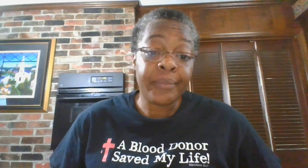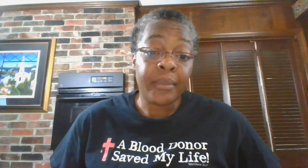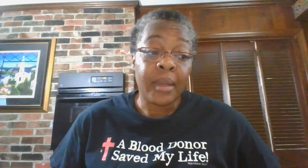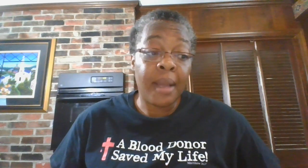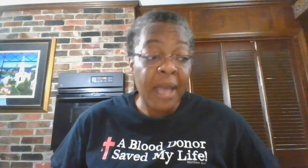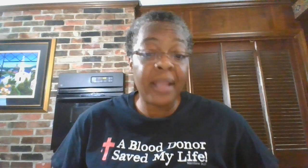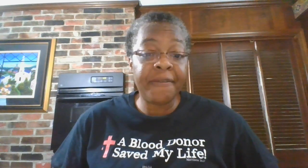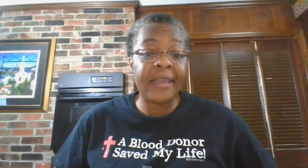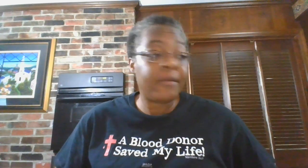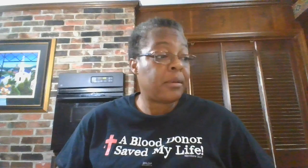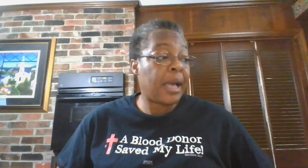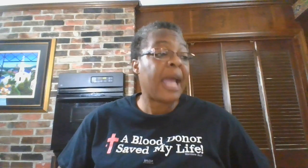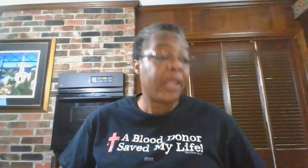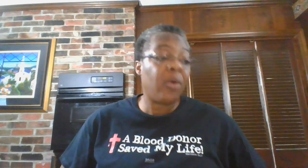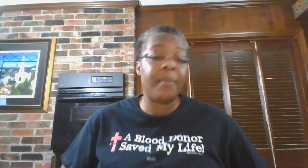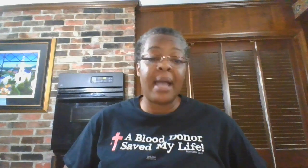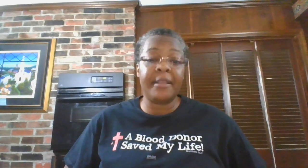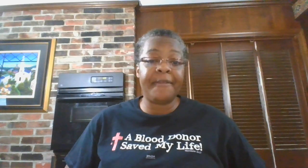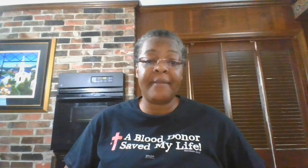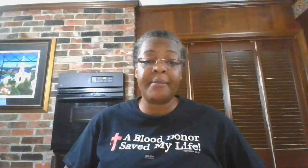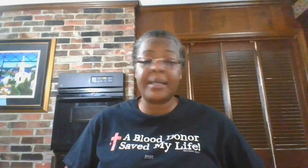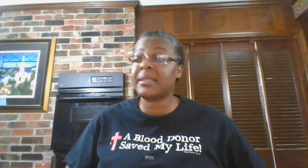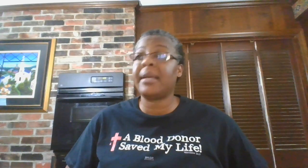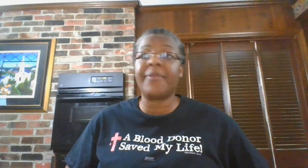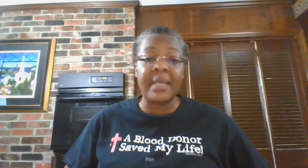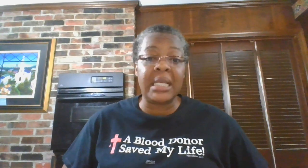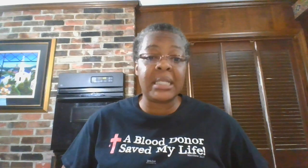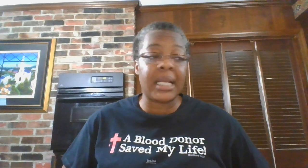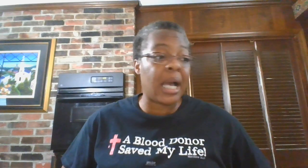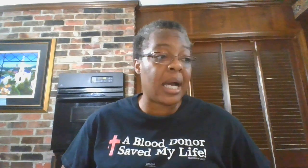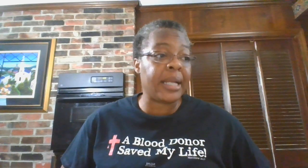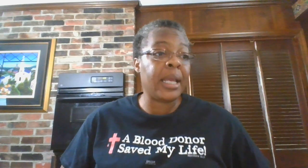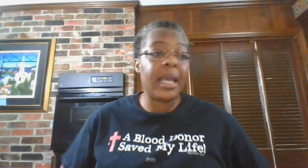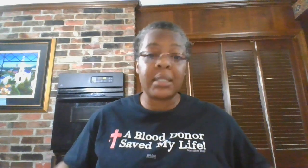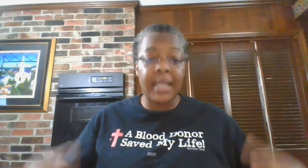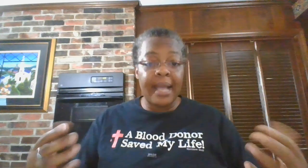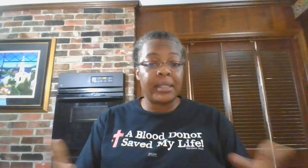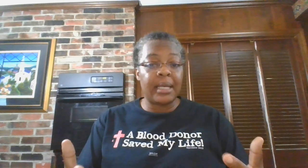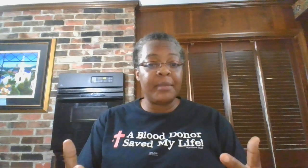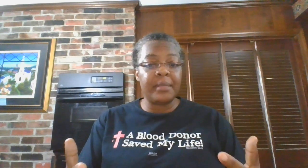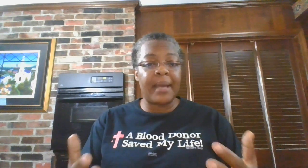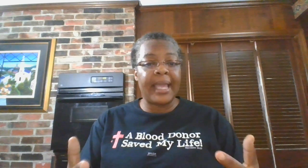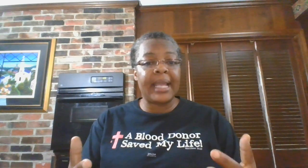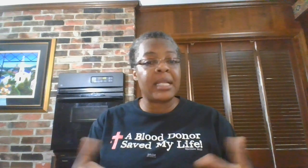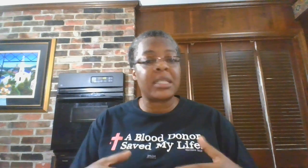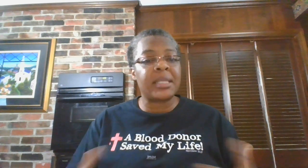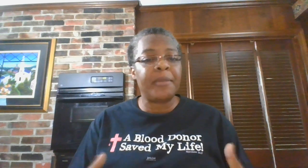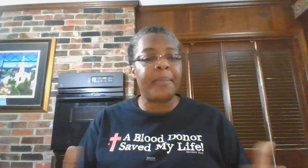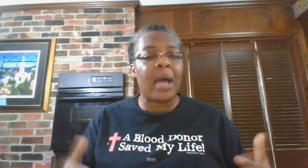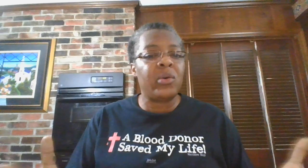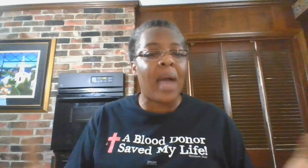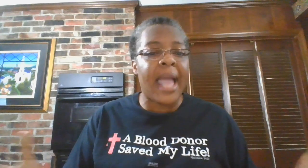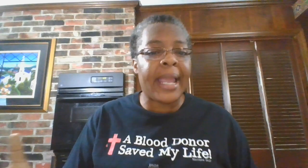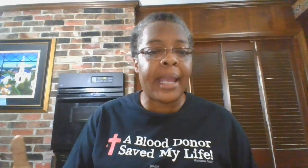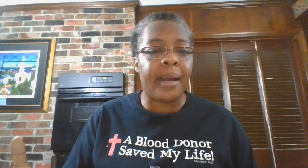I'm highly favored. I know I'm highly favored because there are things that God has allowed to come into my head that simply by who I am,